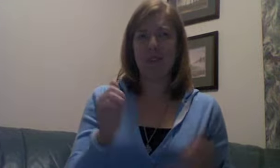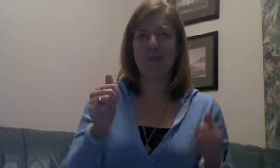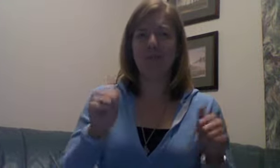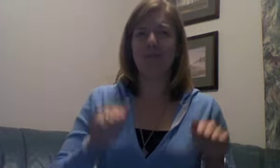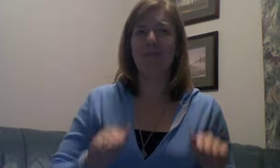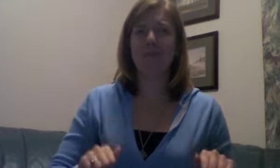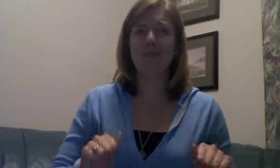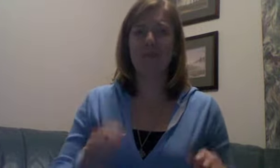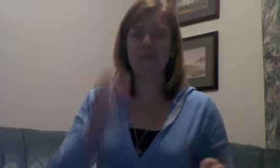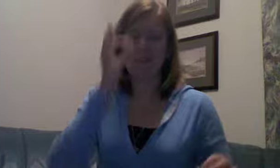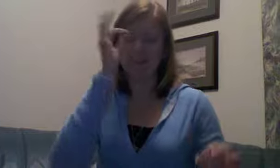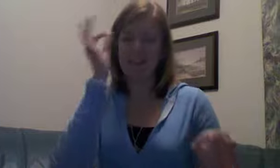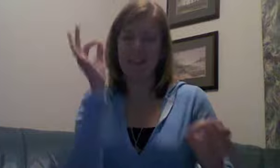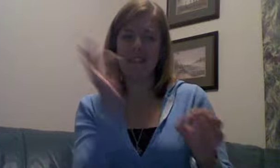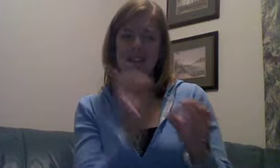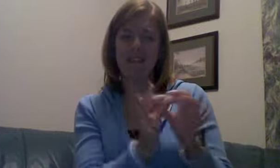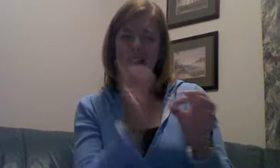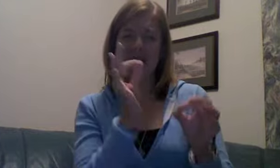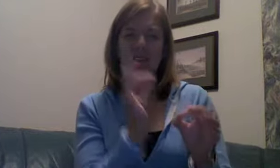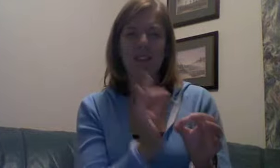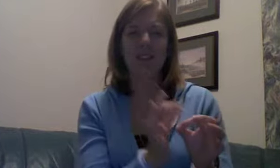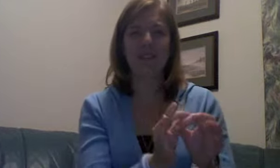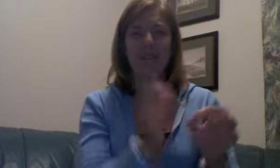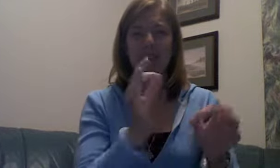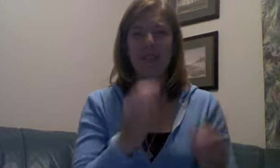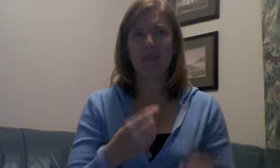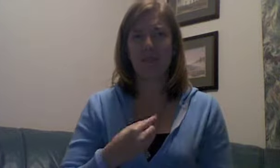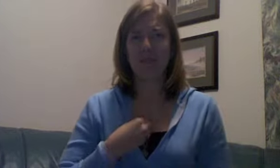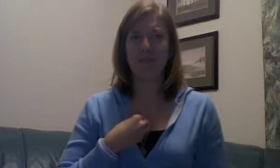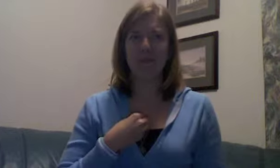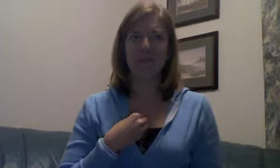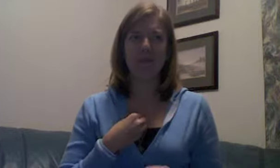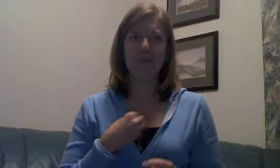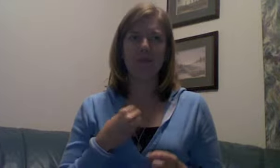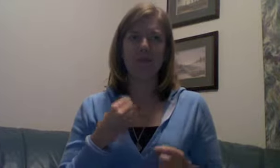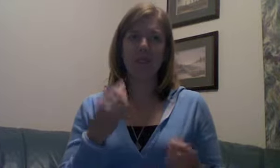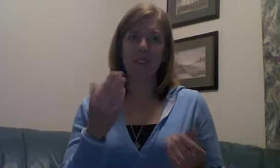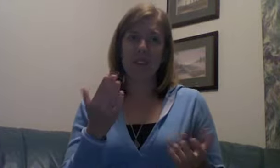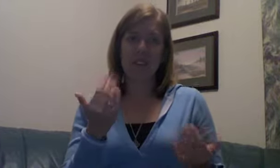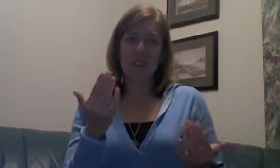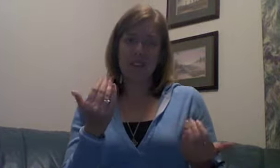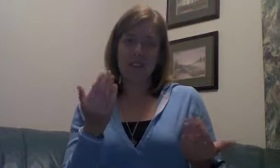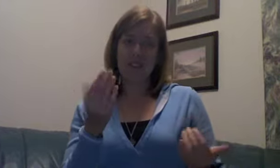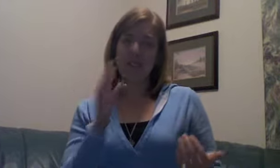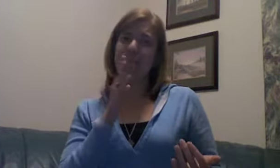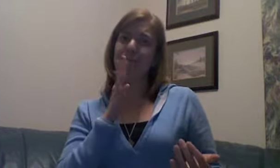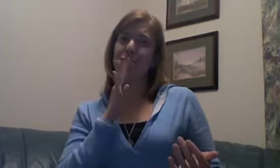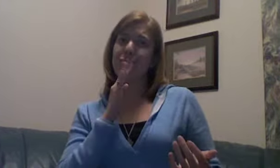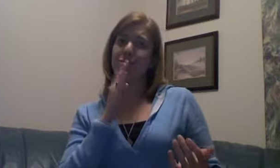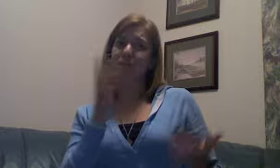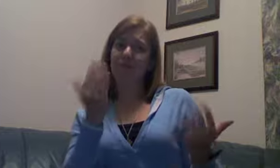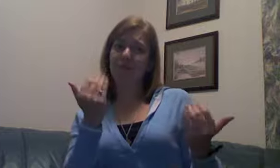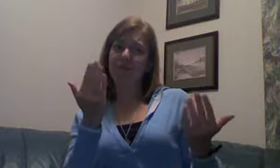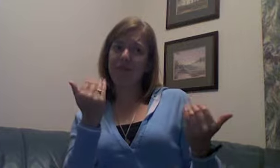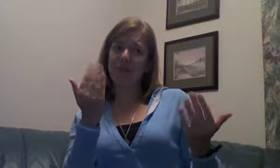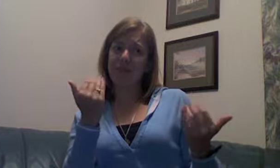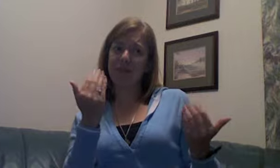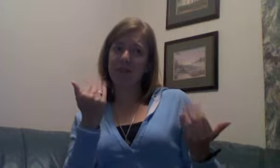could be faithful to me. Let's hear your speech